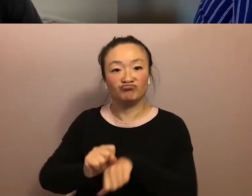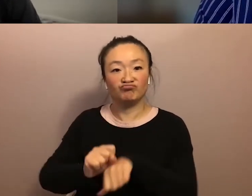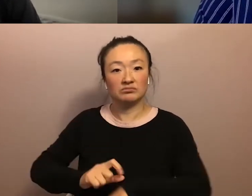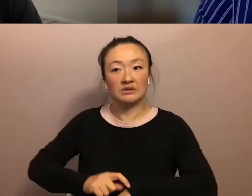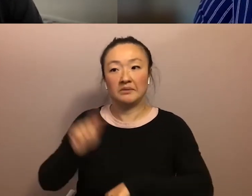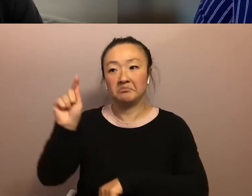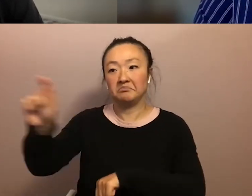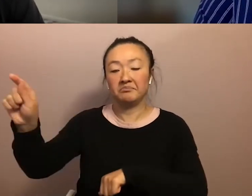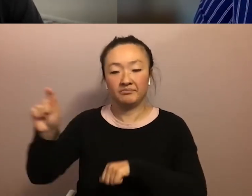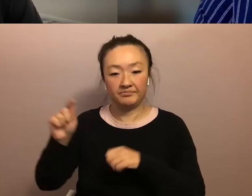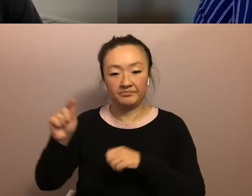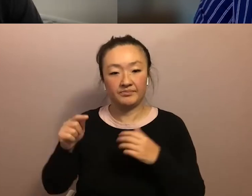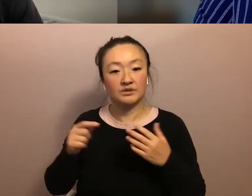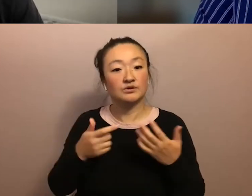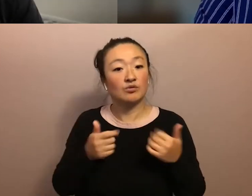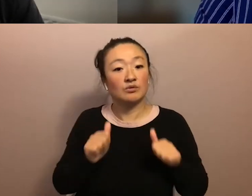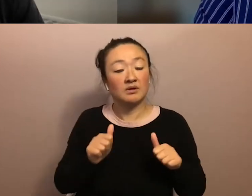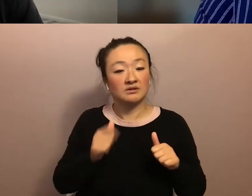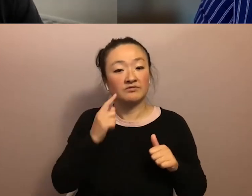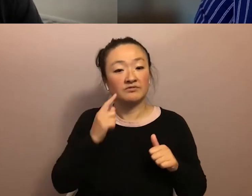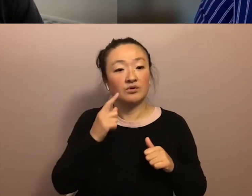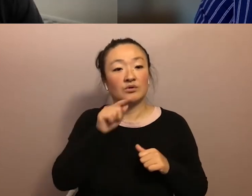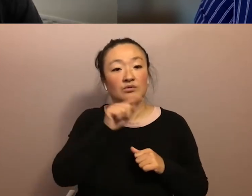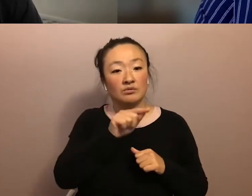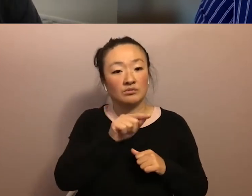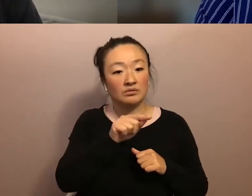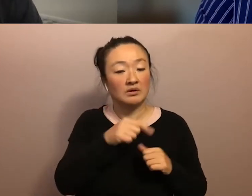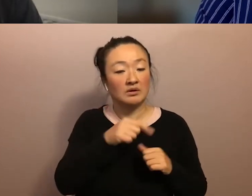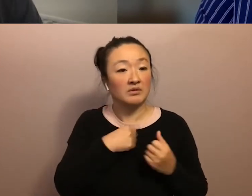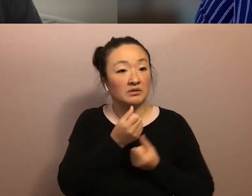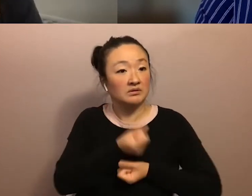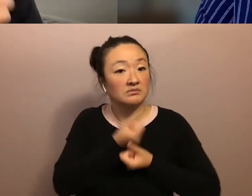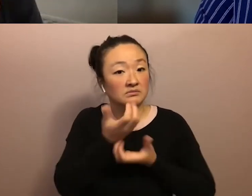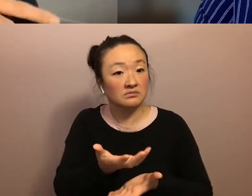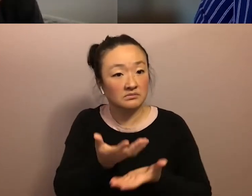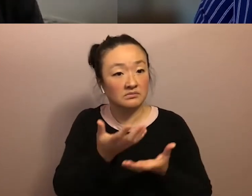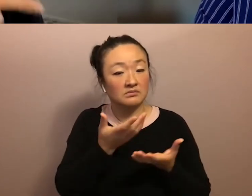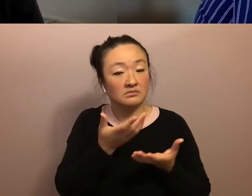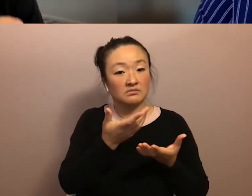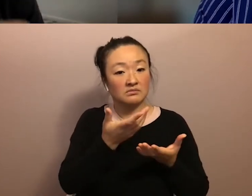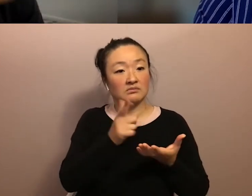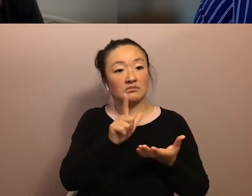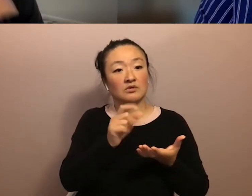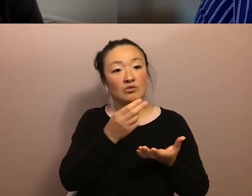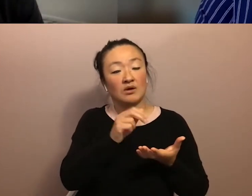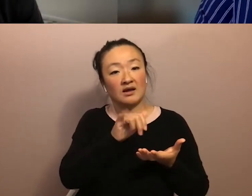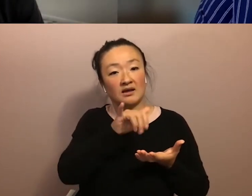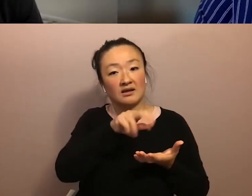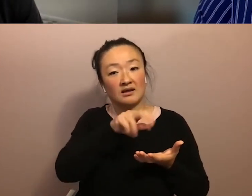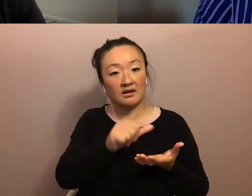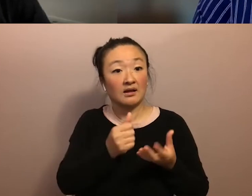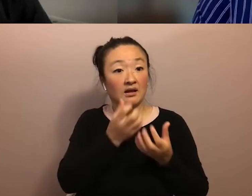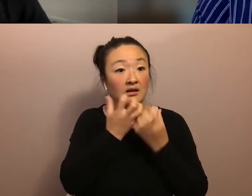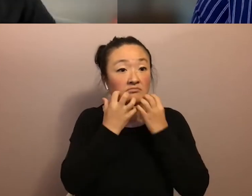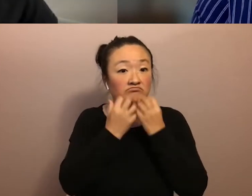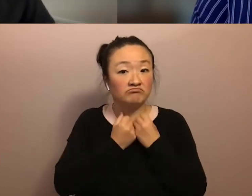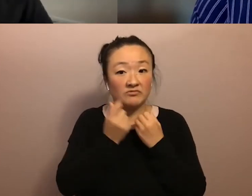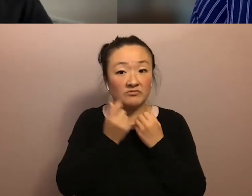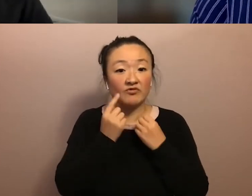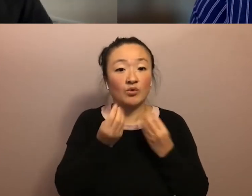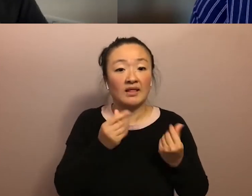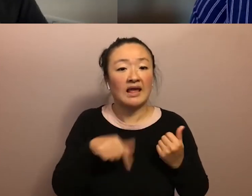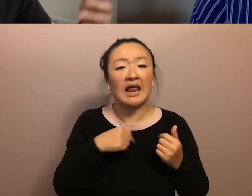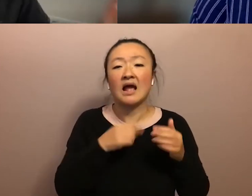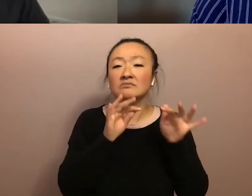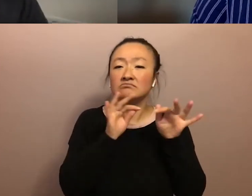possible for alohaina when I don't just tell you it means love for the land. Like what's possible in your mind when you hear that word. And I just describe